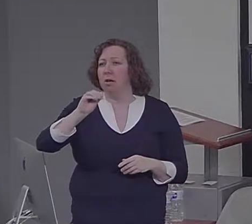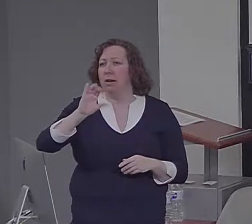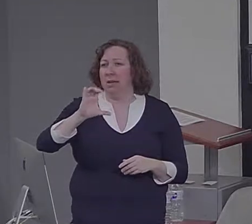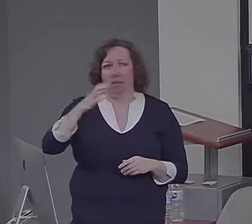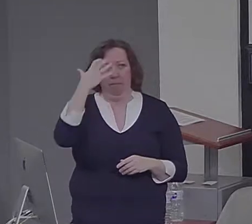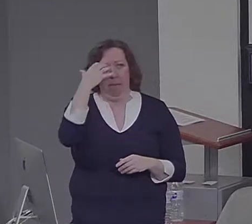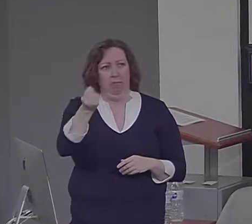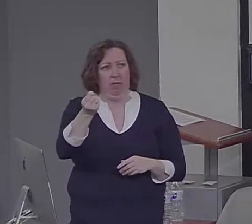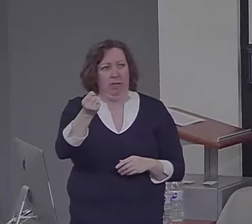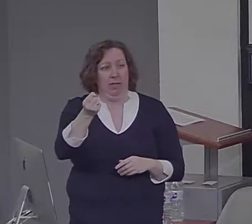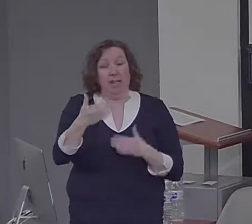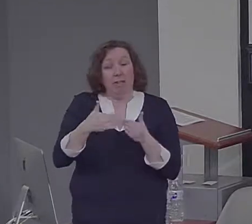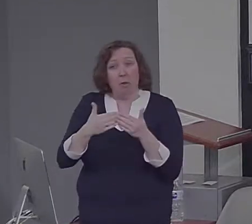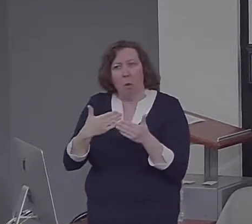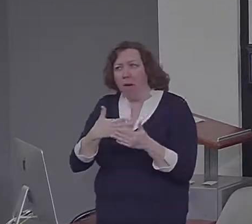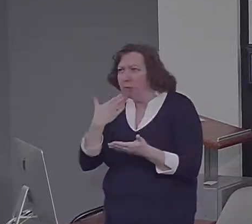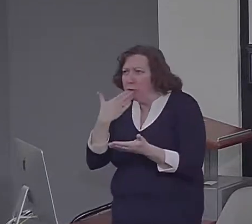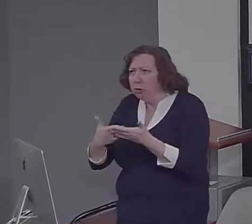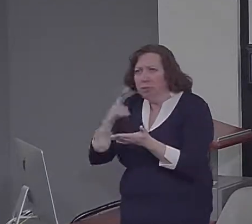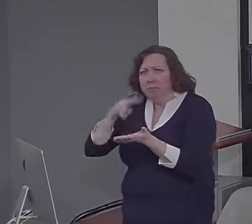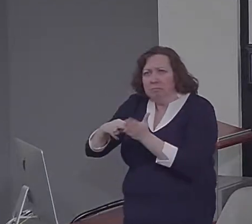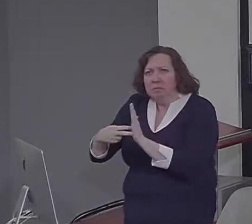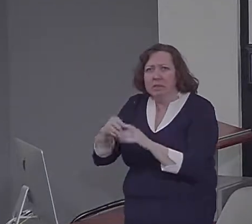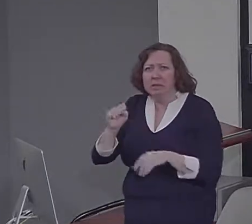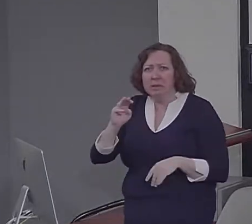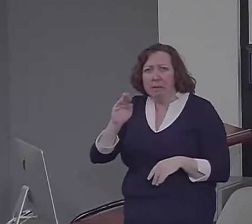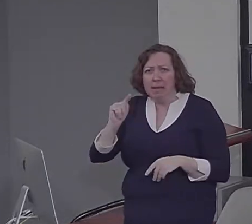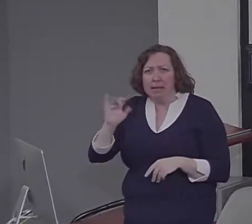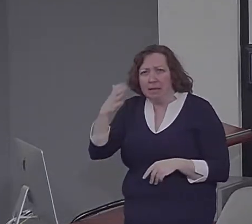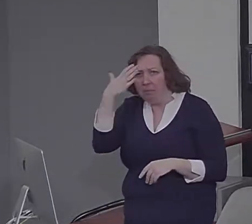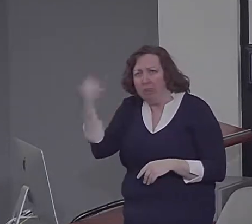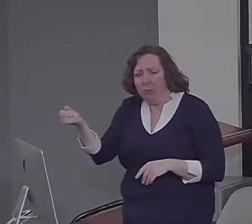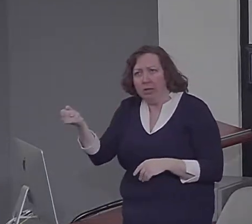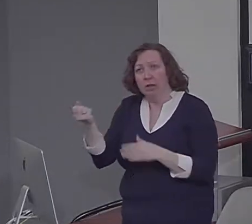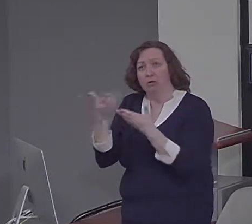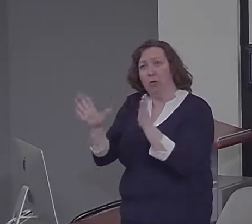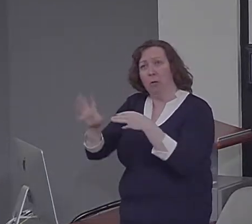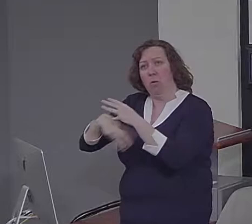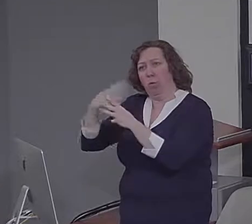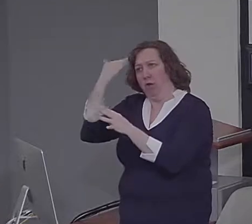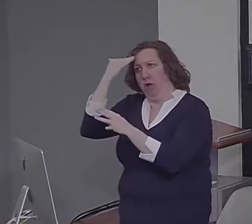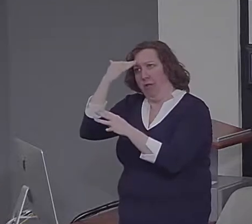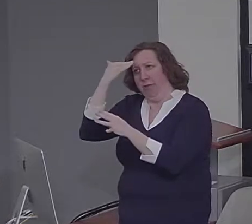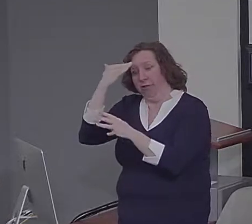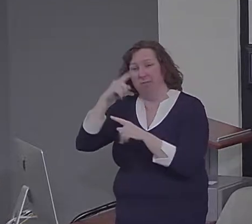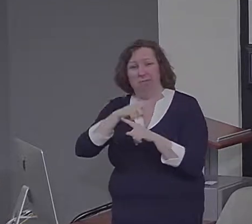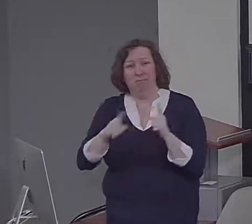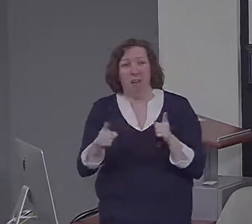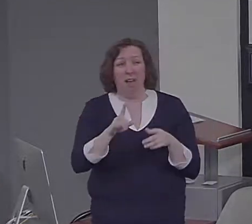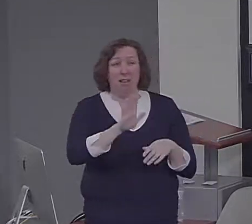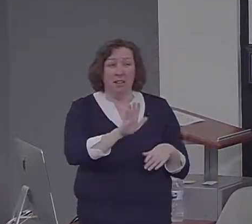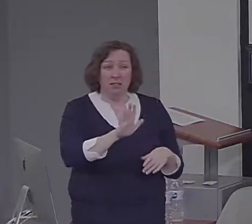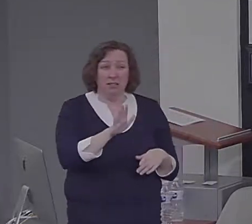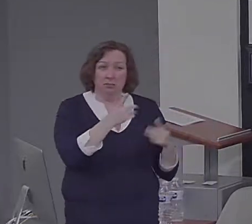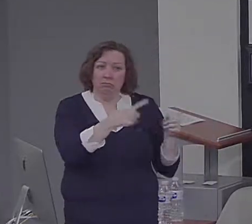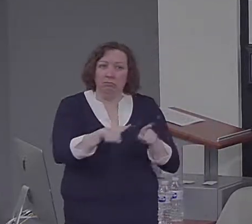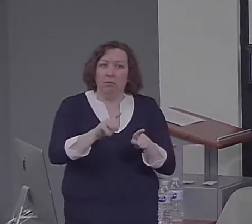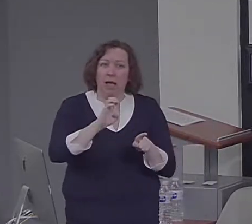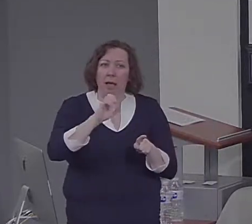good semantic memory, general knowledge of the world. Well, the observation relevant to this talk occurred one day